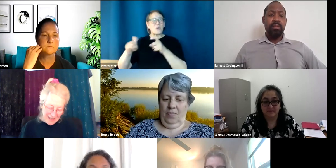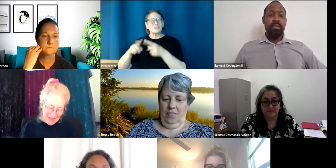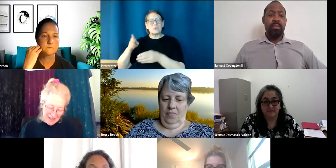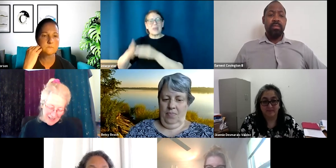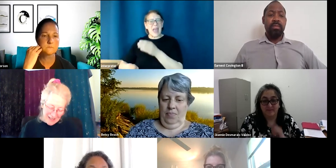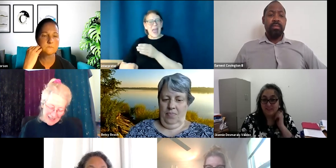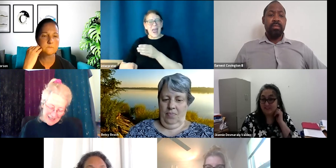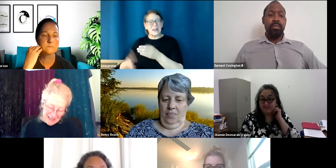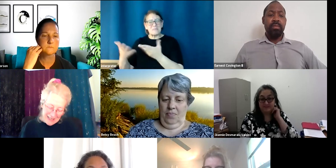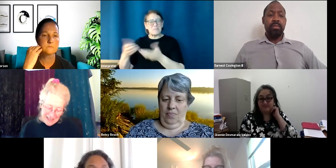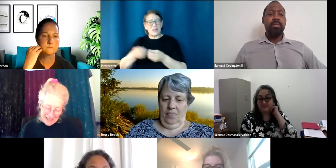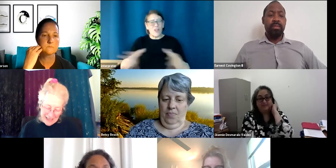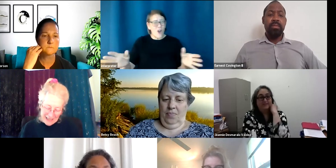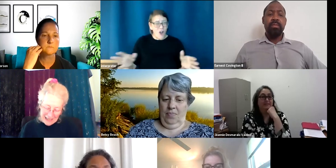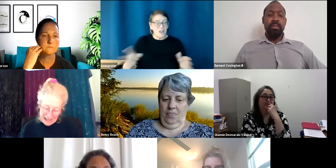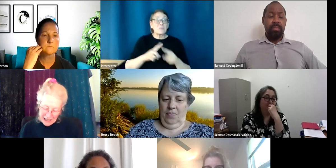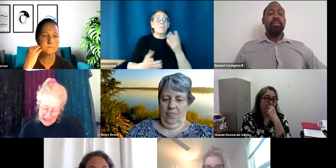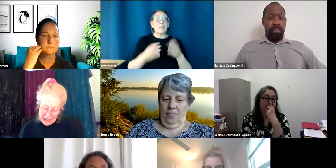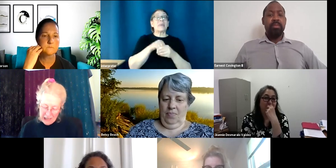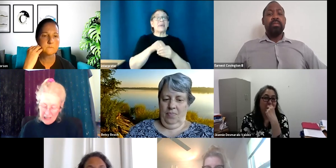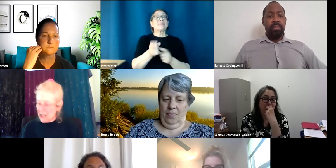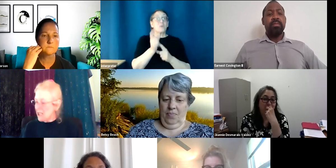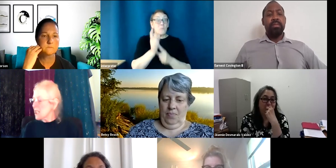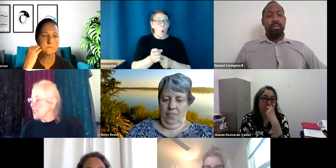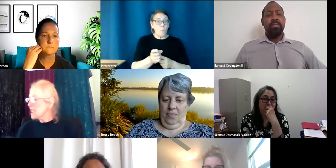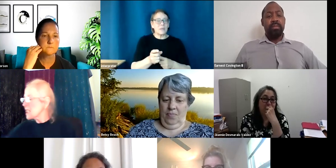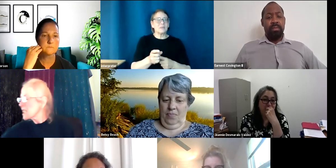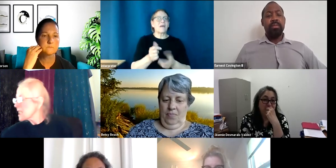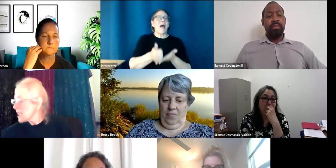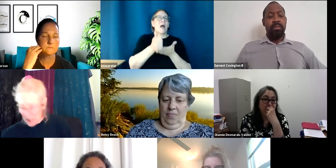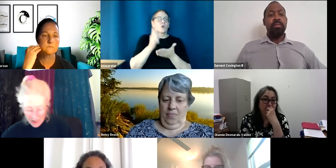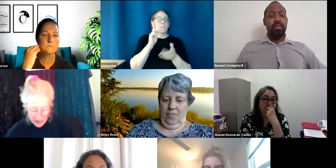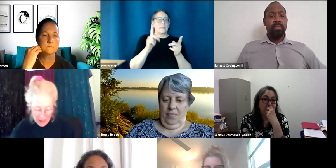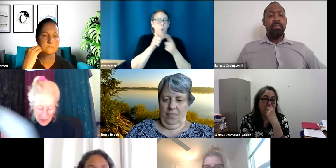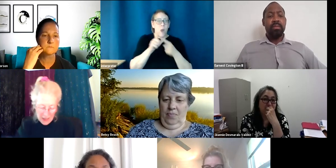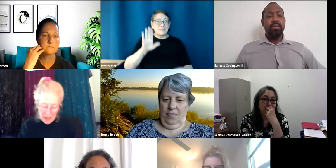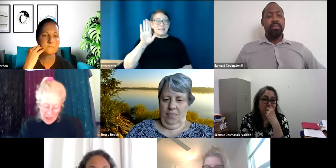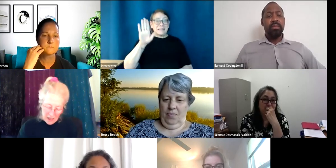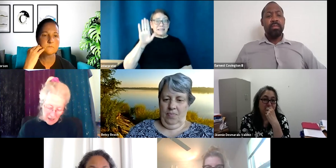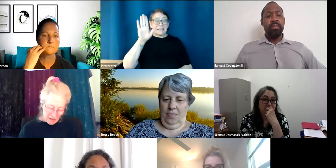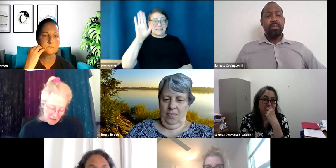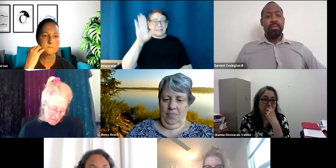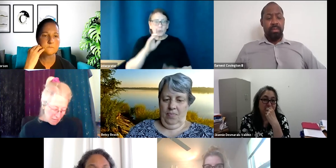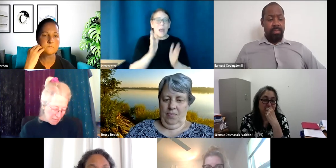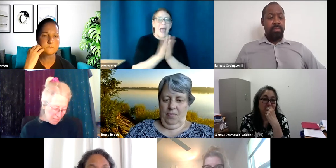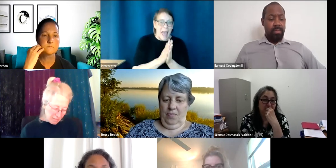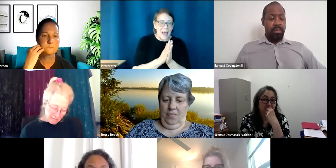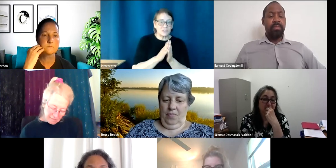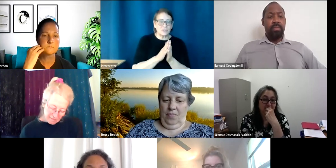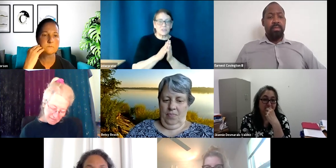while we're in the moment, it might be helpful for people that have pressing questions to be able to present them at that time.